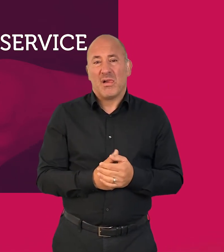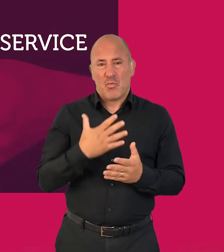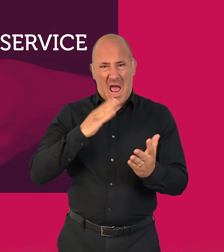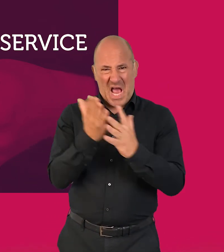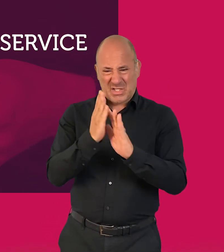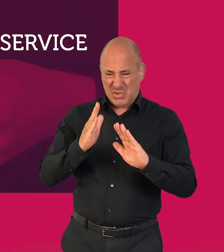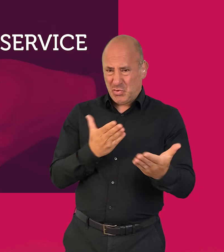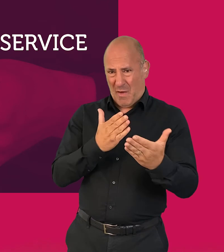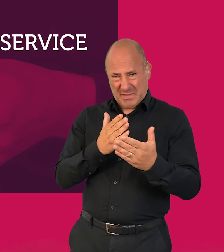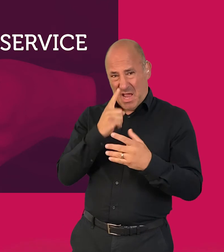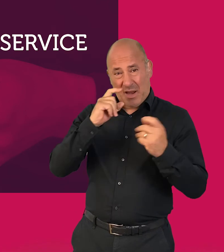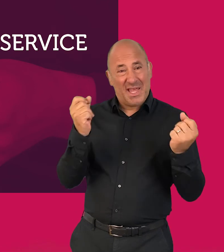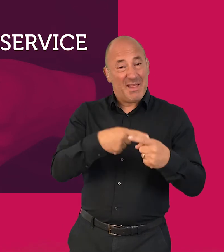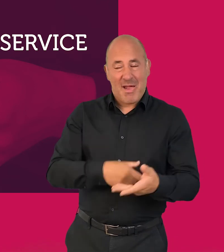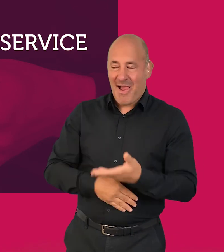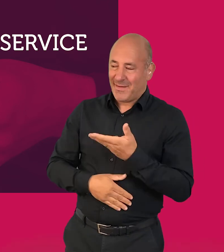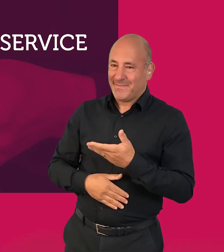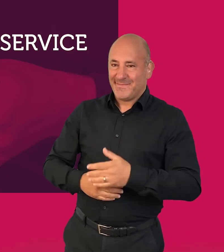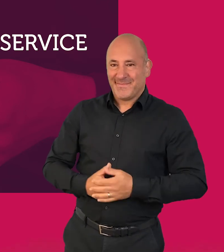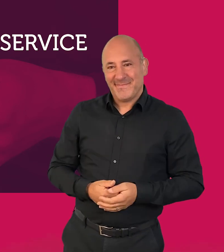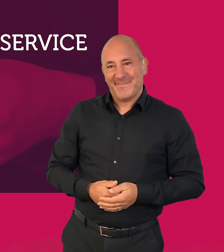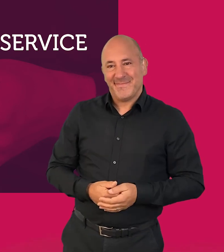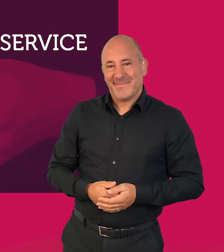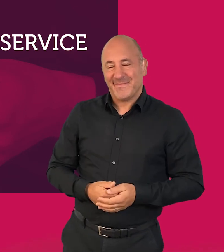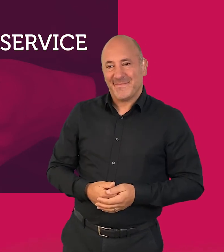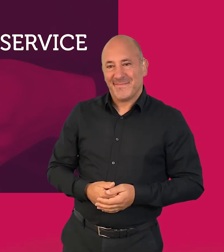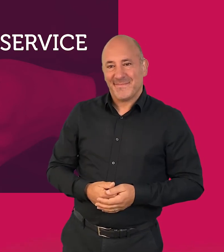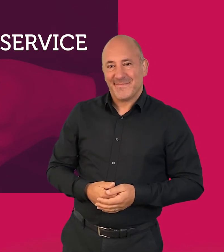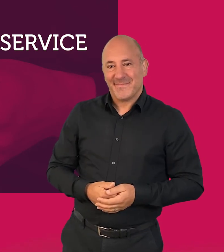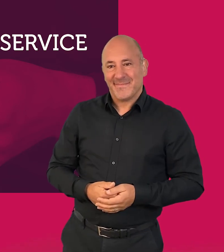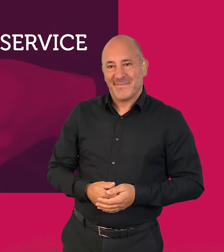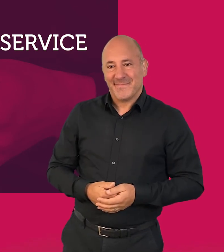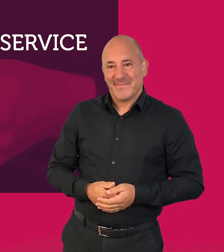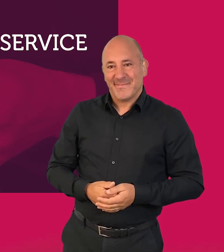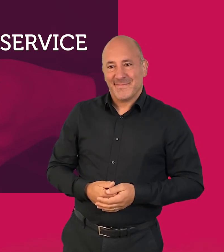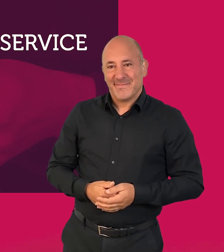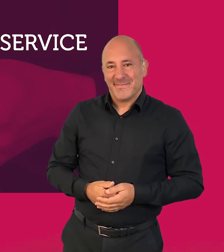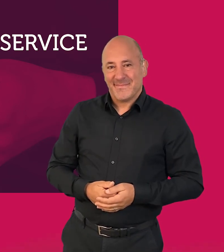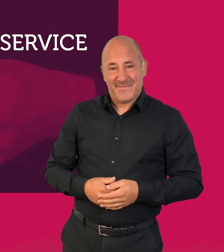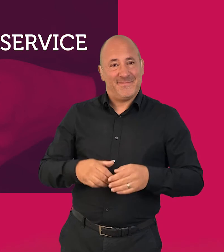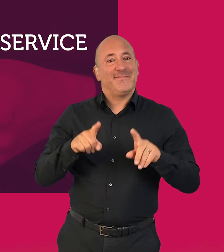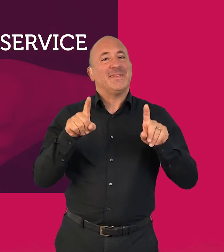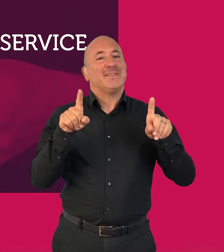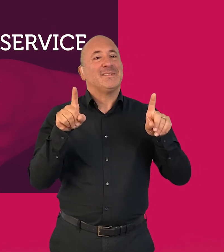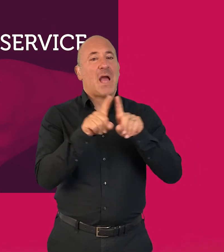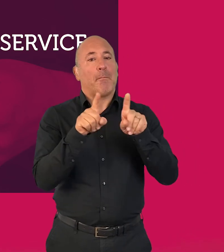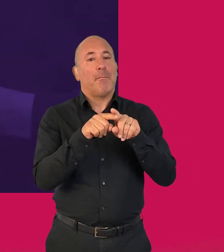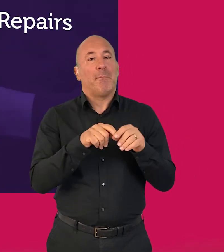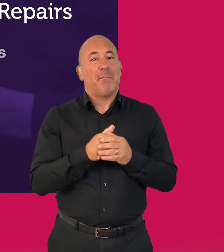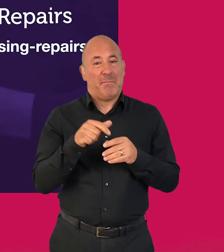camdenhia at mtvh.co.uk to access this service directly. You can